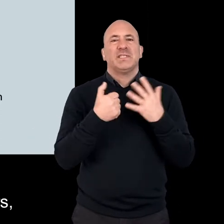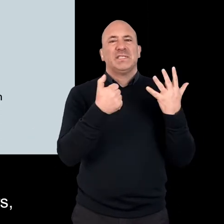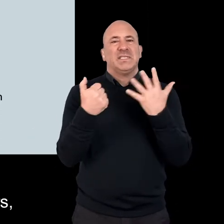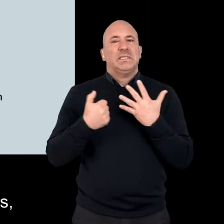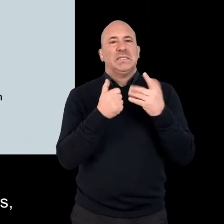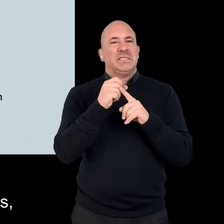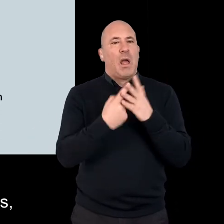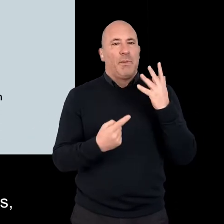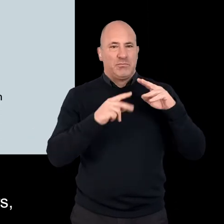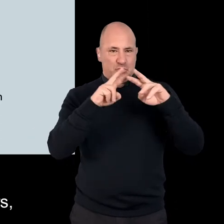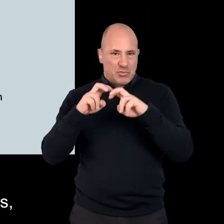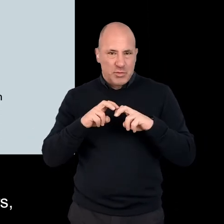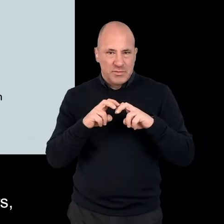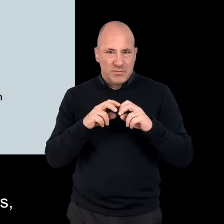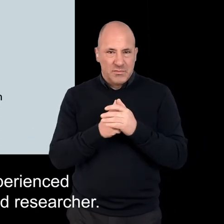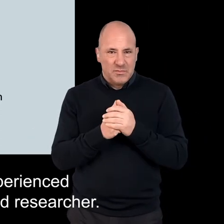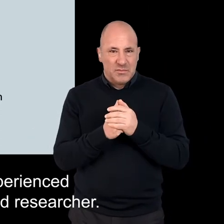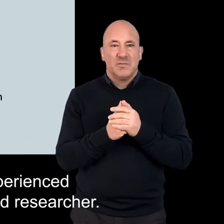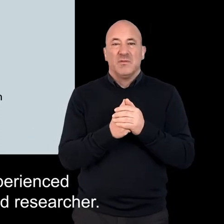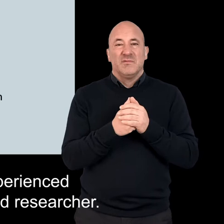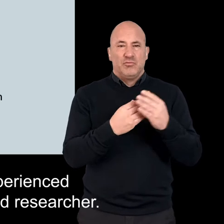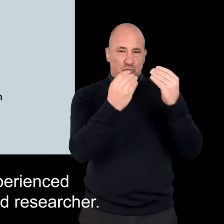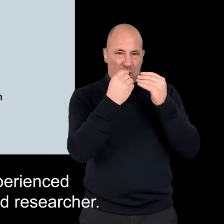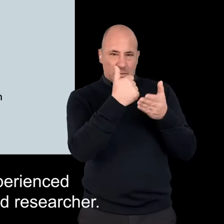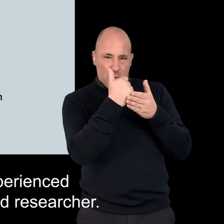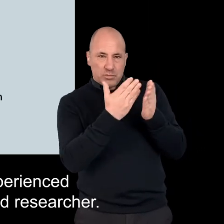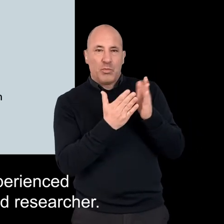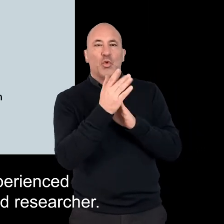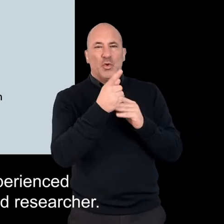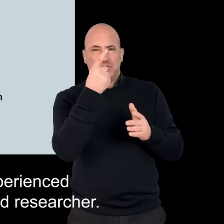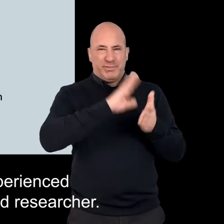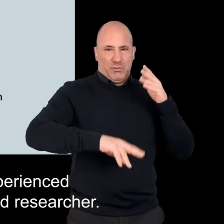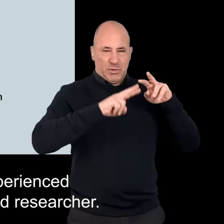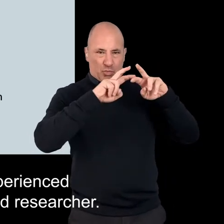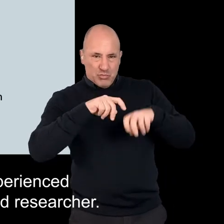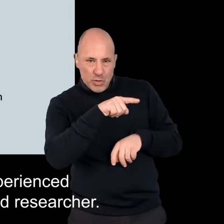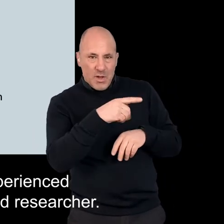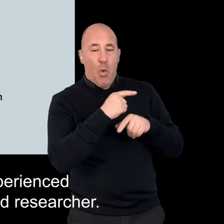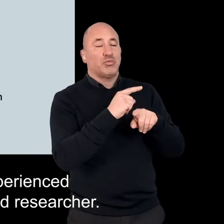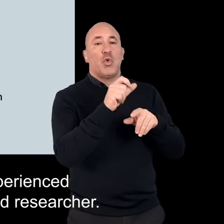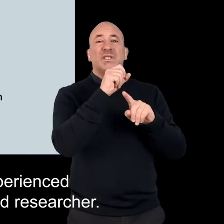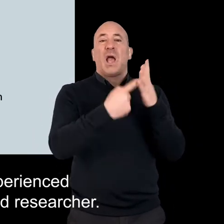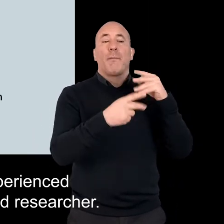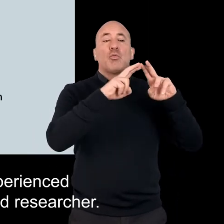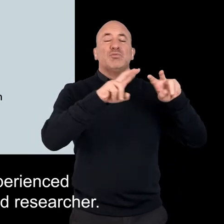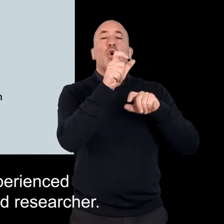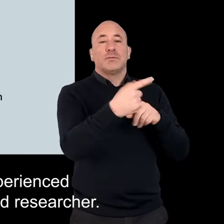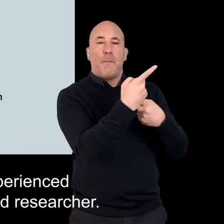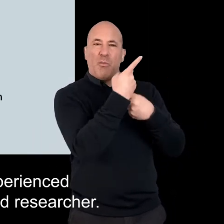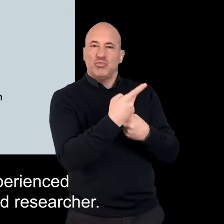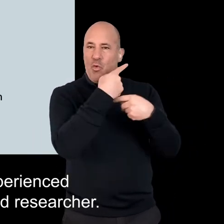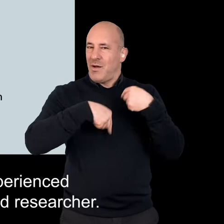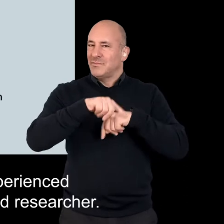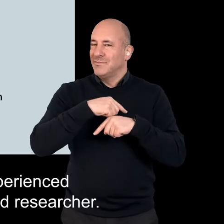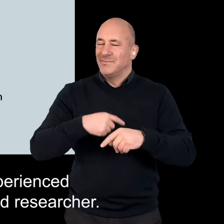team of six disabled lay researchers, with training and support from an experienced researcher, and mentoring from a